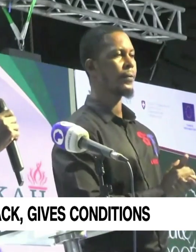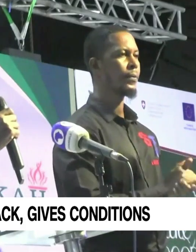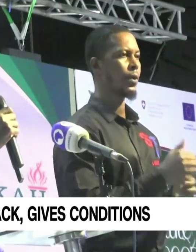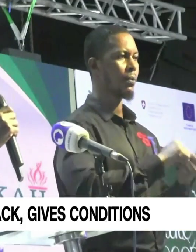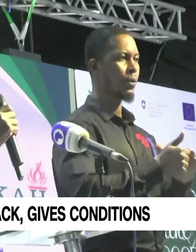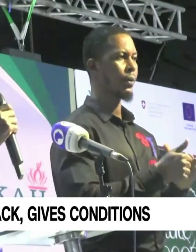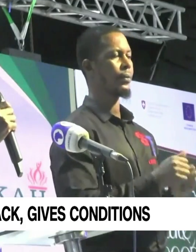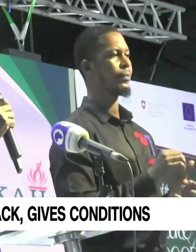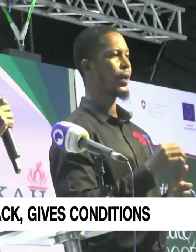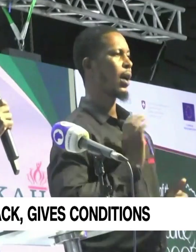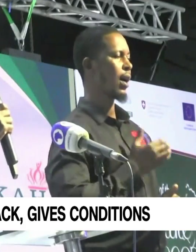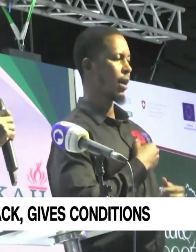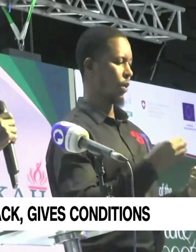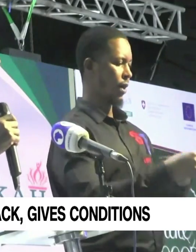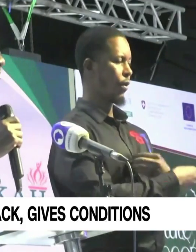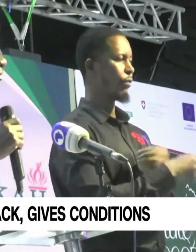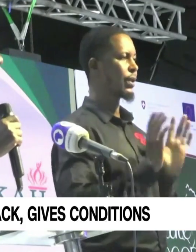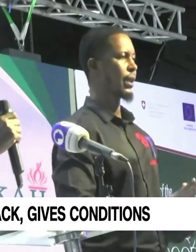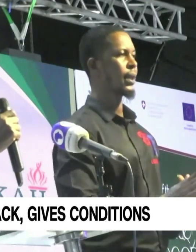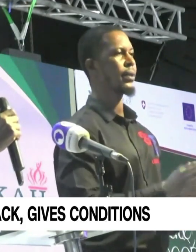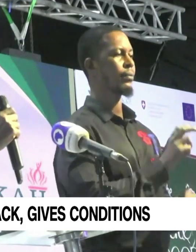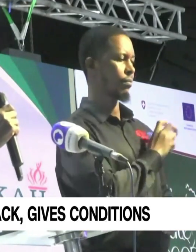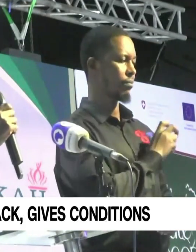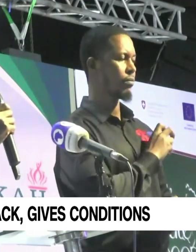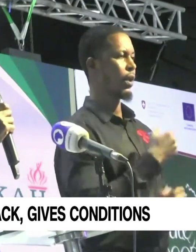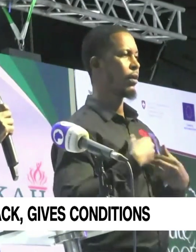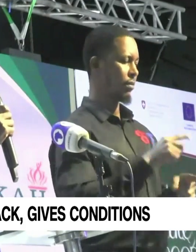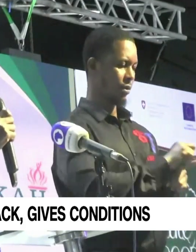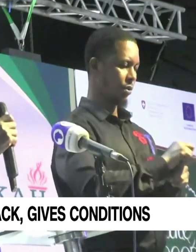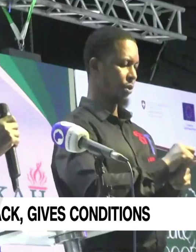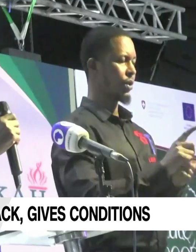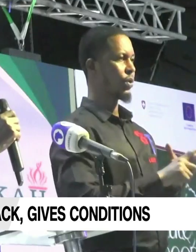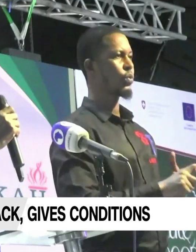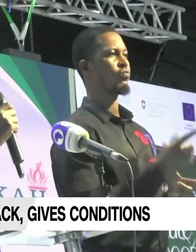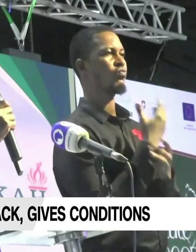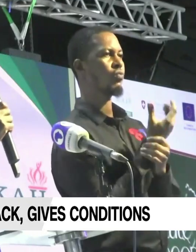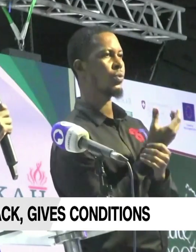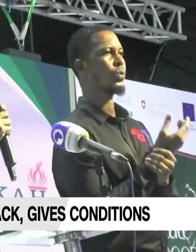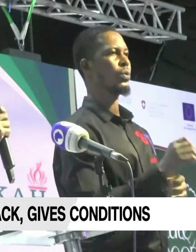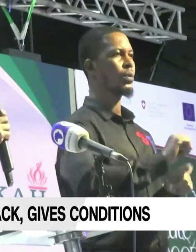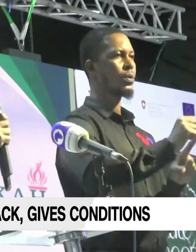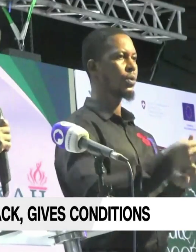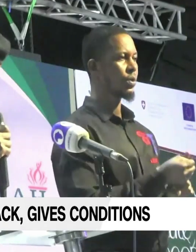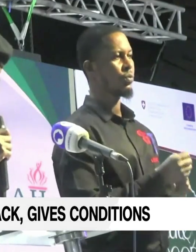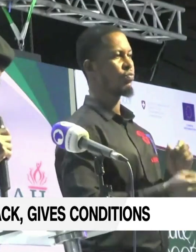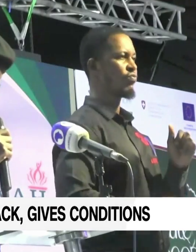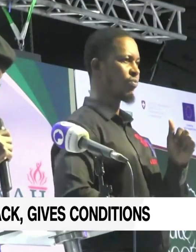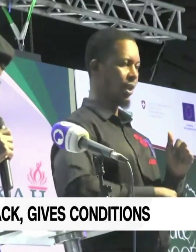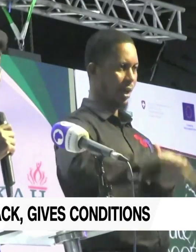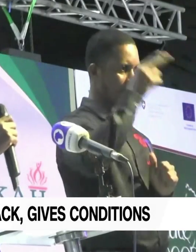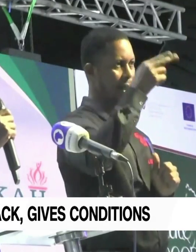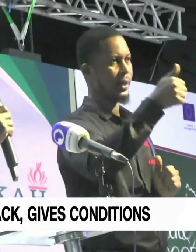have been trained to handle situations with utmost professionalism